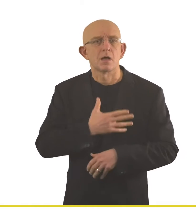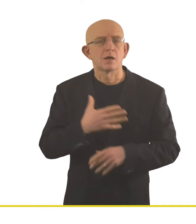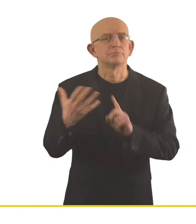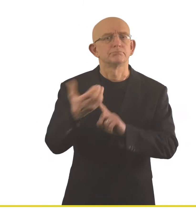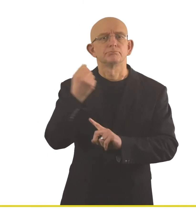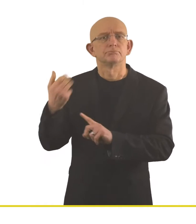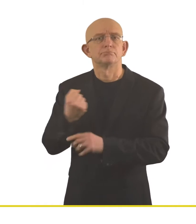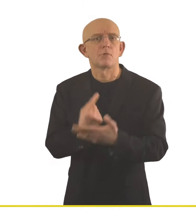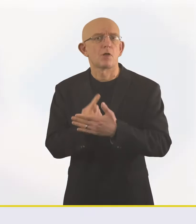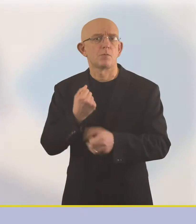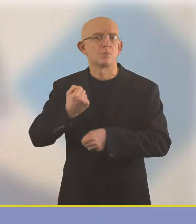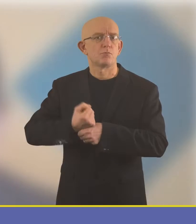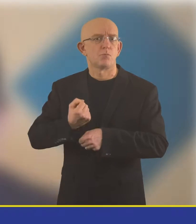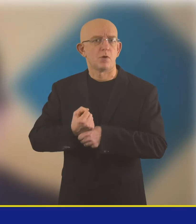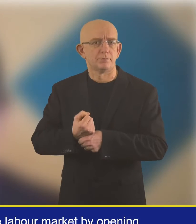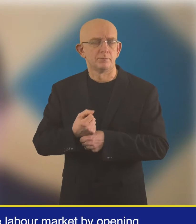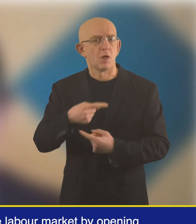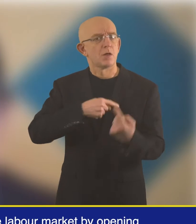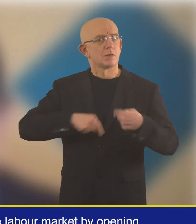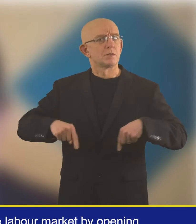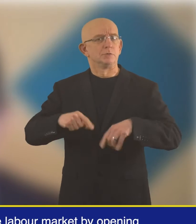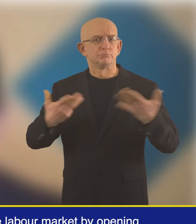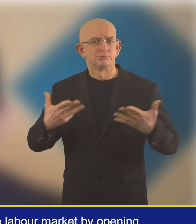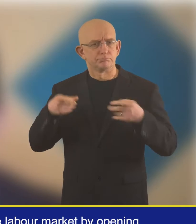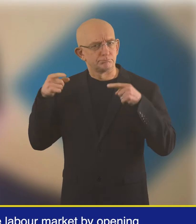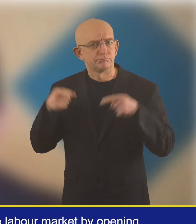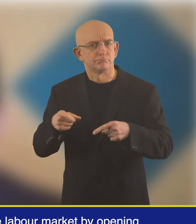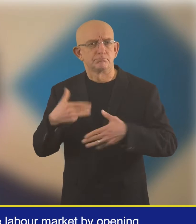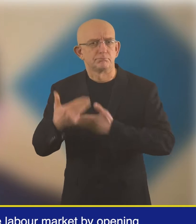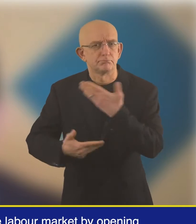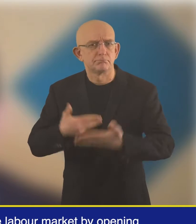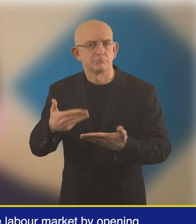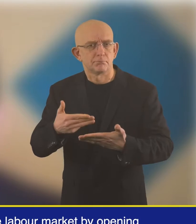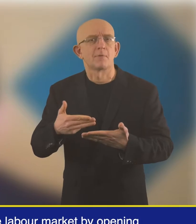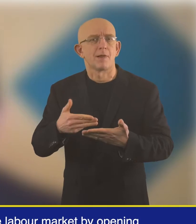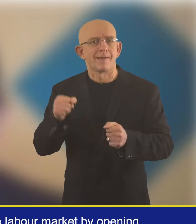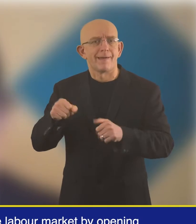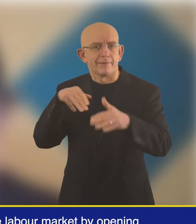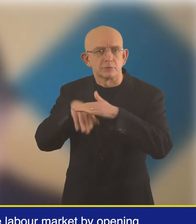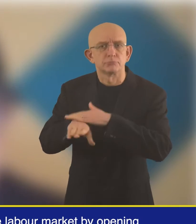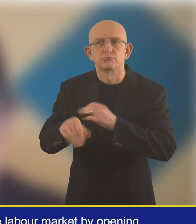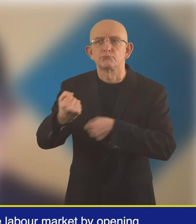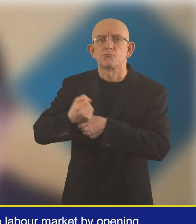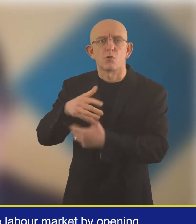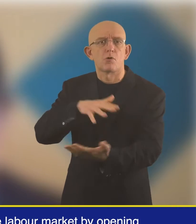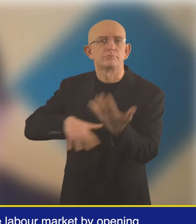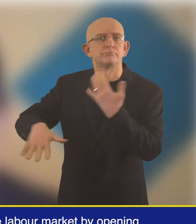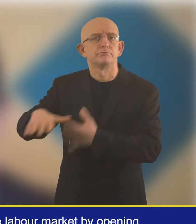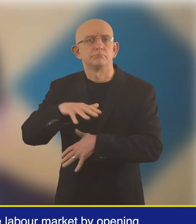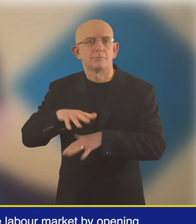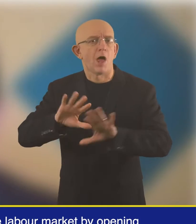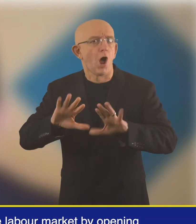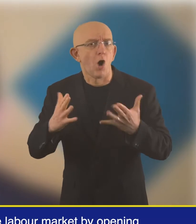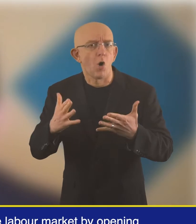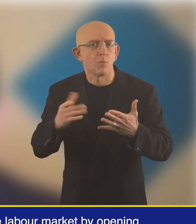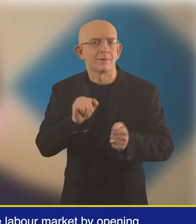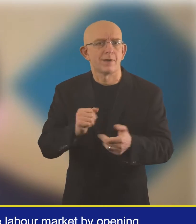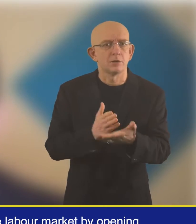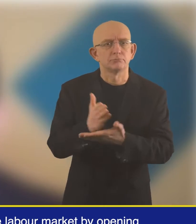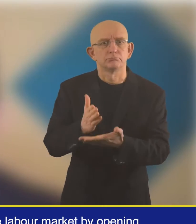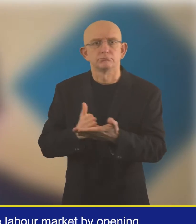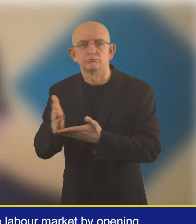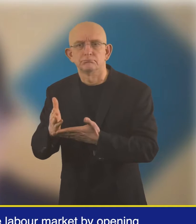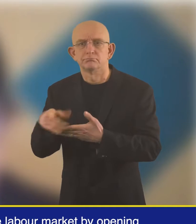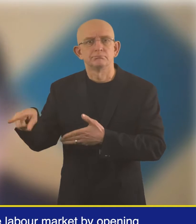we commit to easing the entry to the labor market by opening up routes